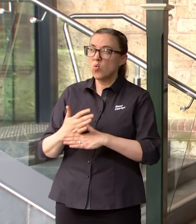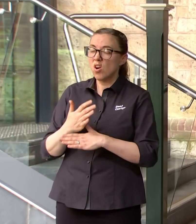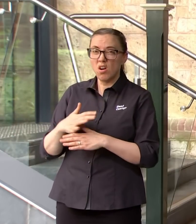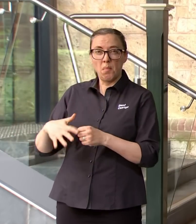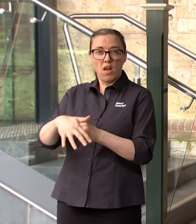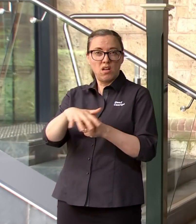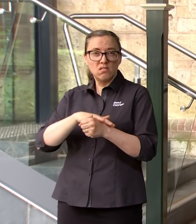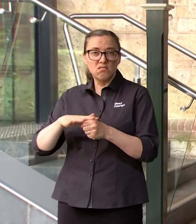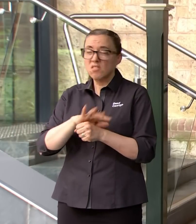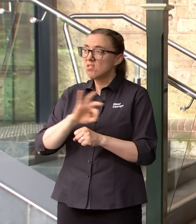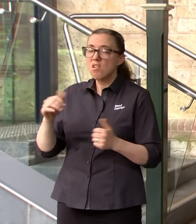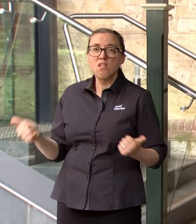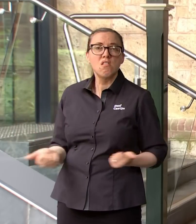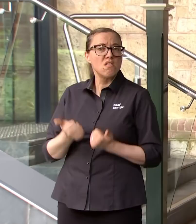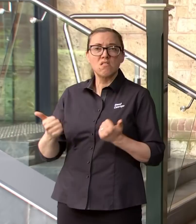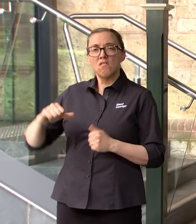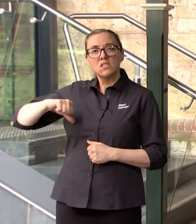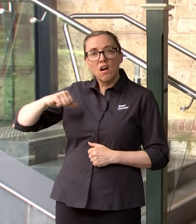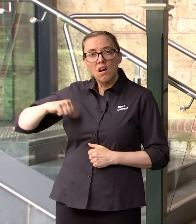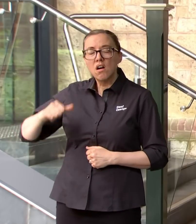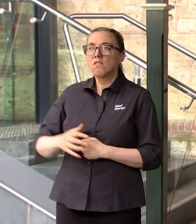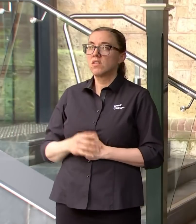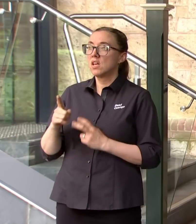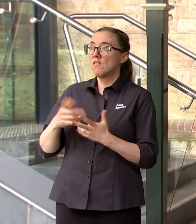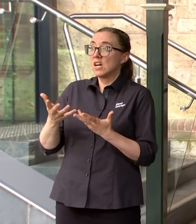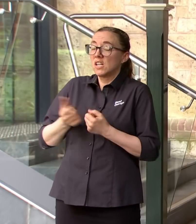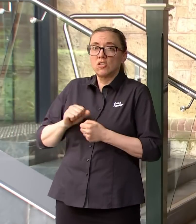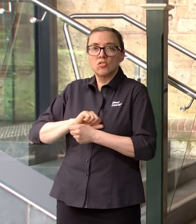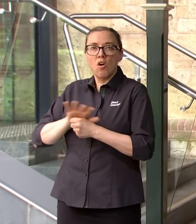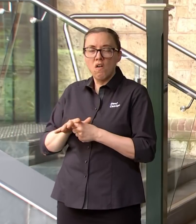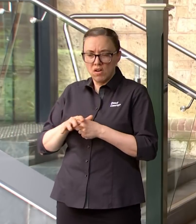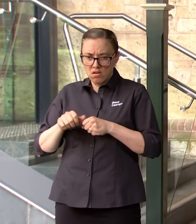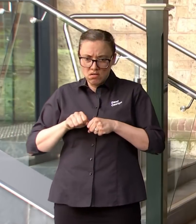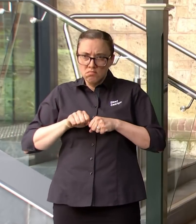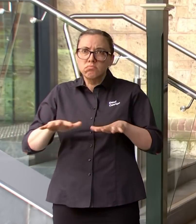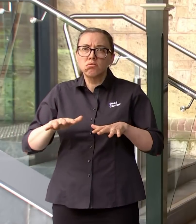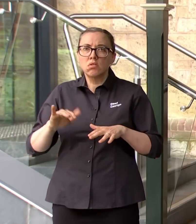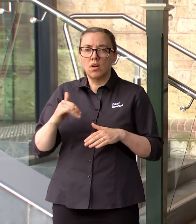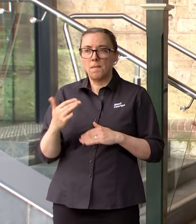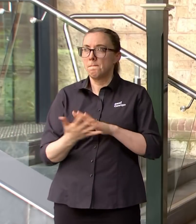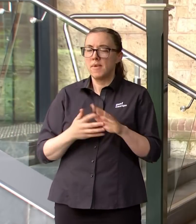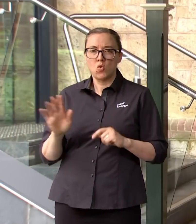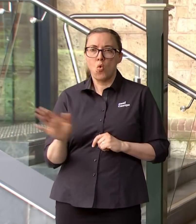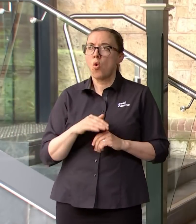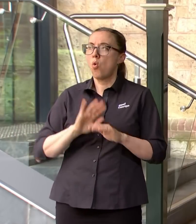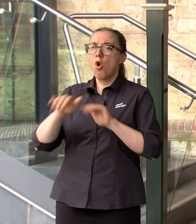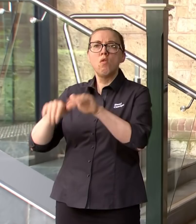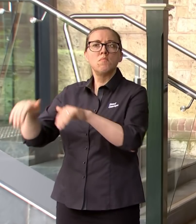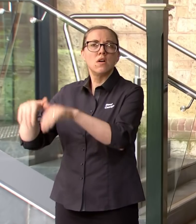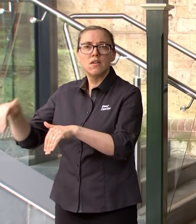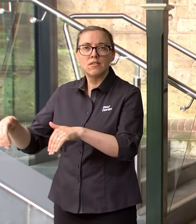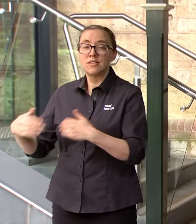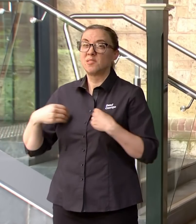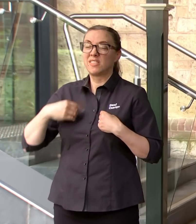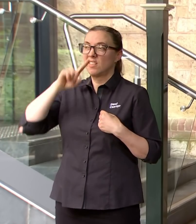people who are infected or close contacts not to be in the workforce that's going to slow down the acceleration of